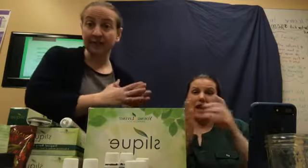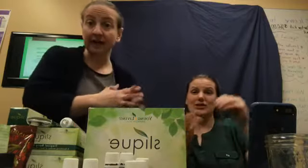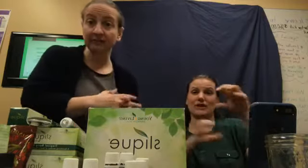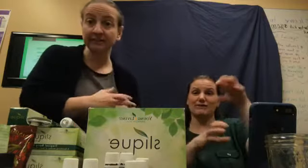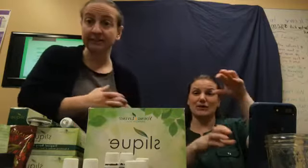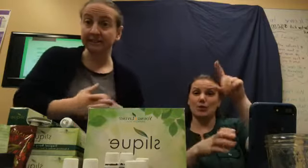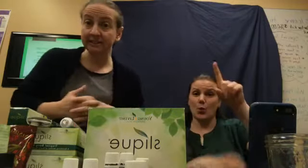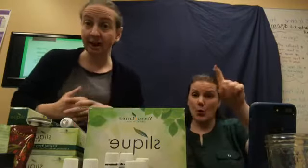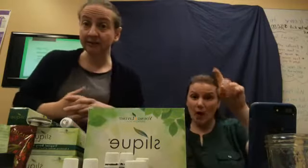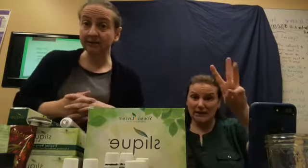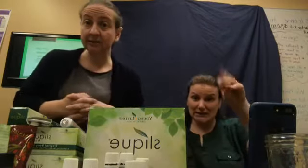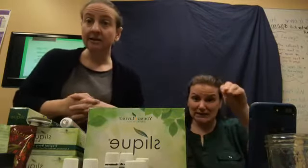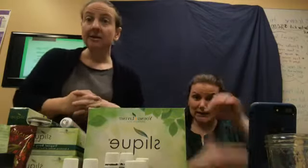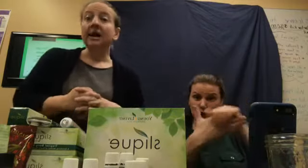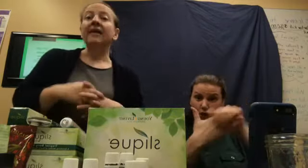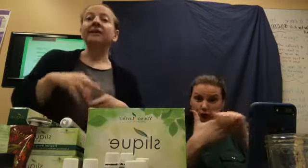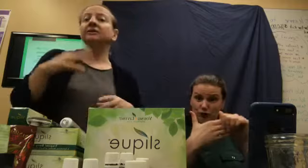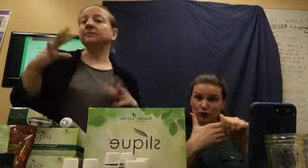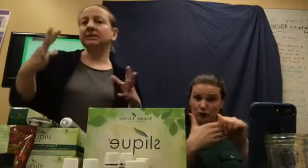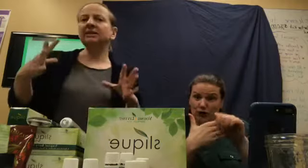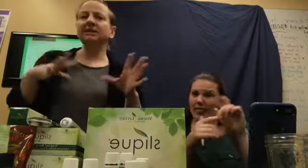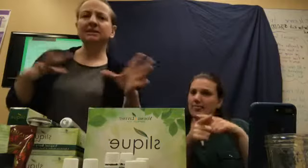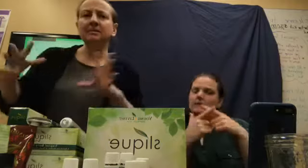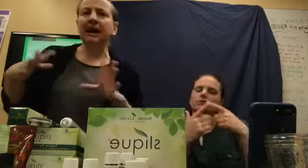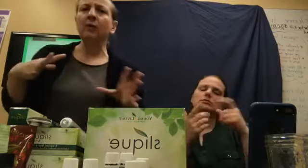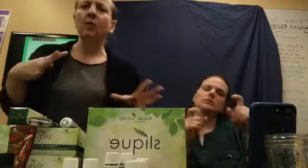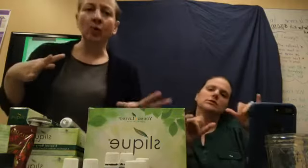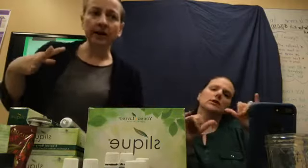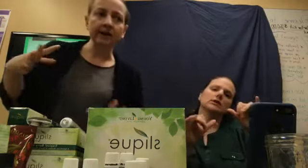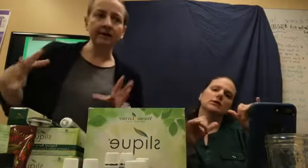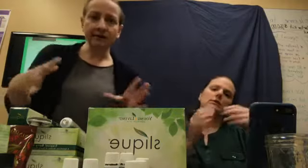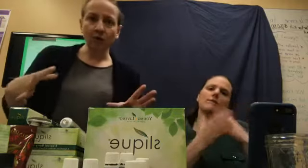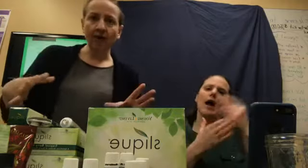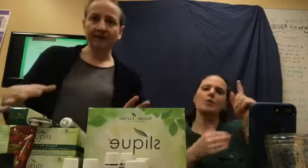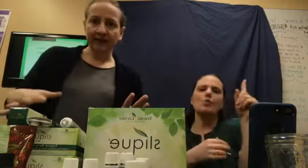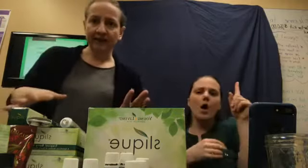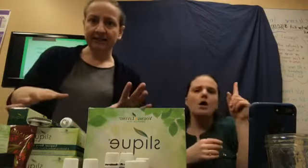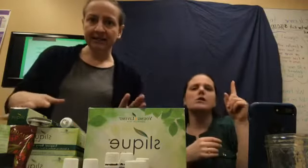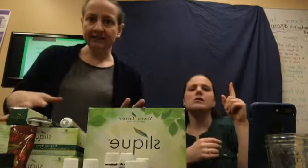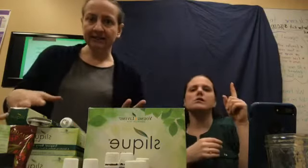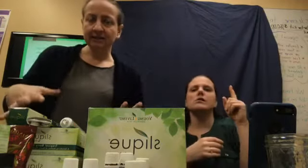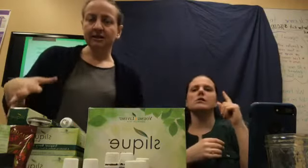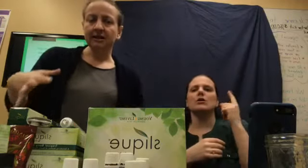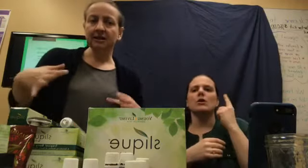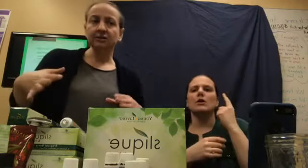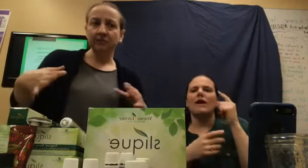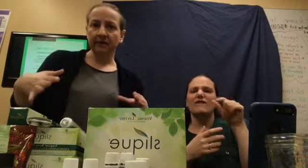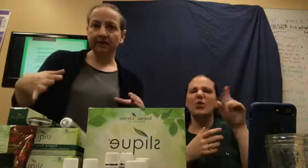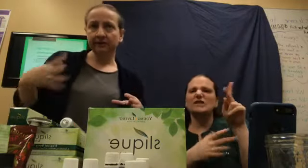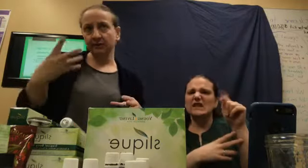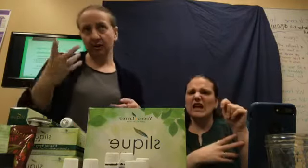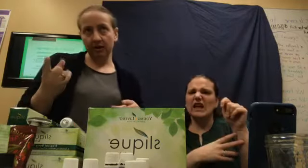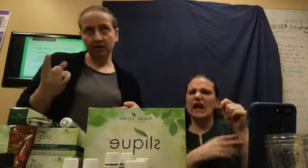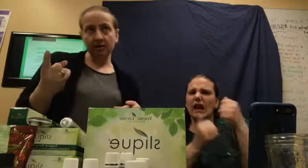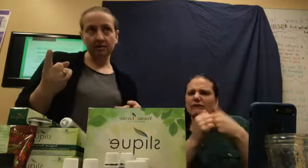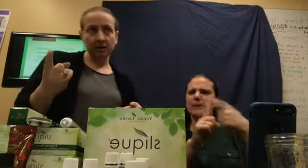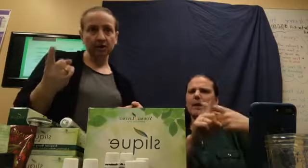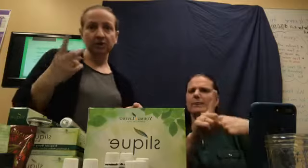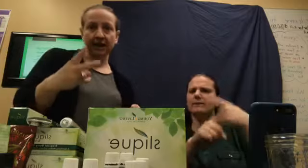$160. And, then you would still need to buy one of the qualifying kits. Each month. So, in March and